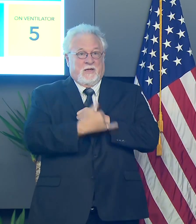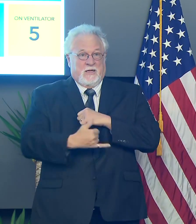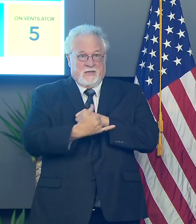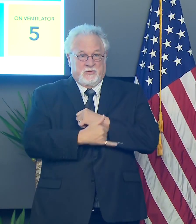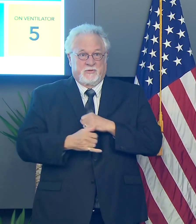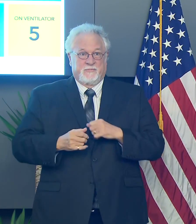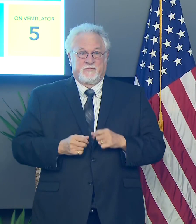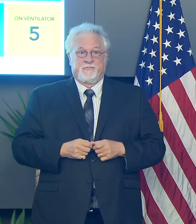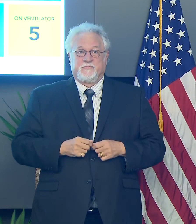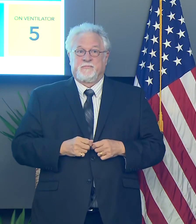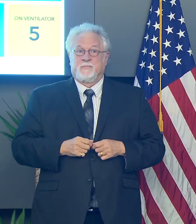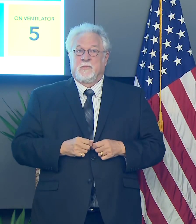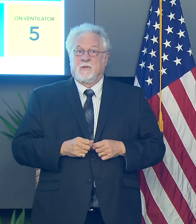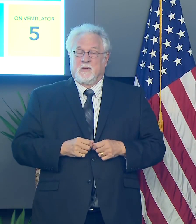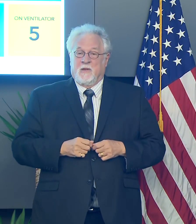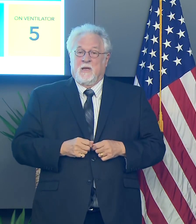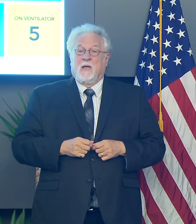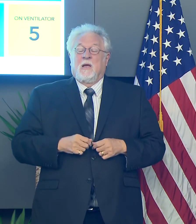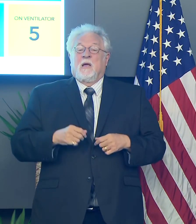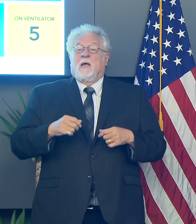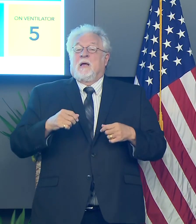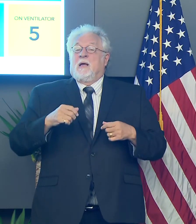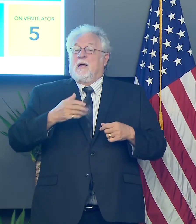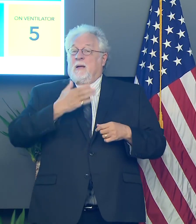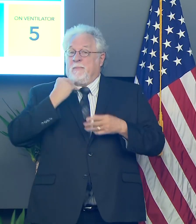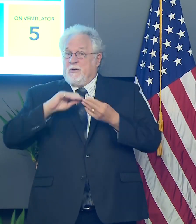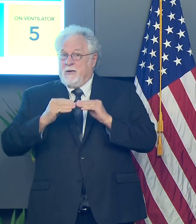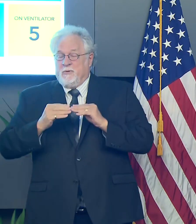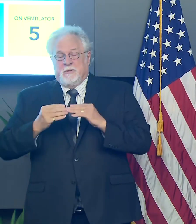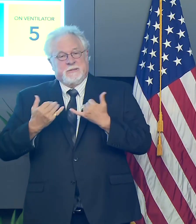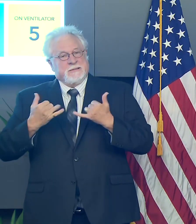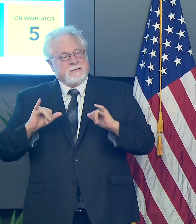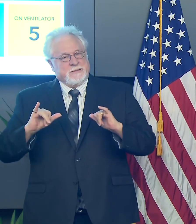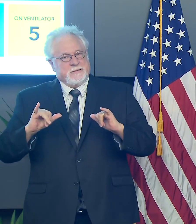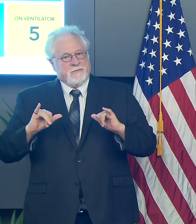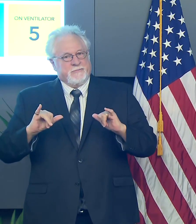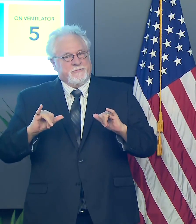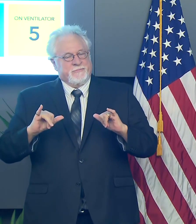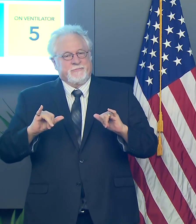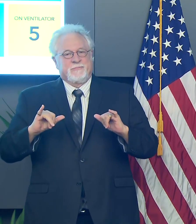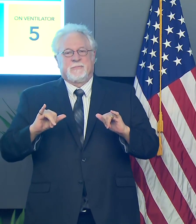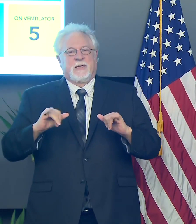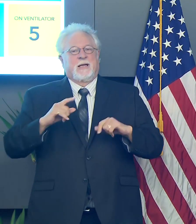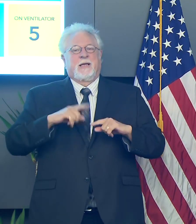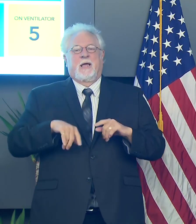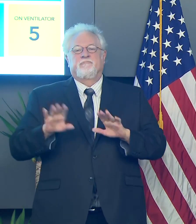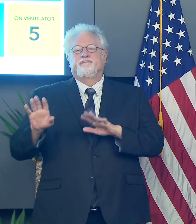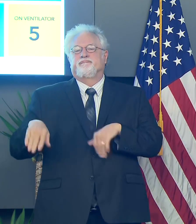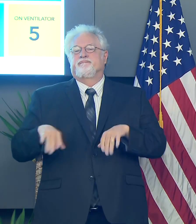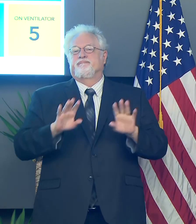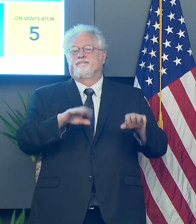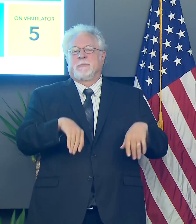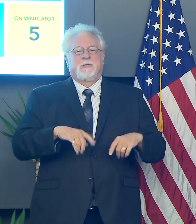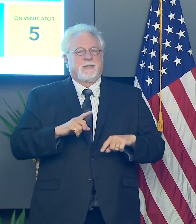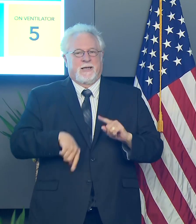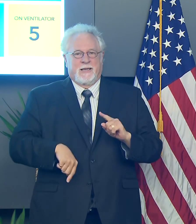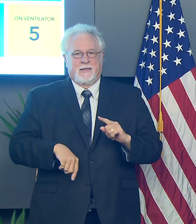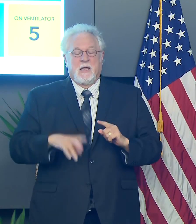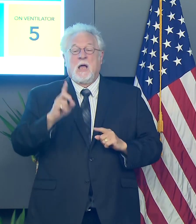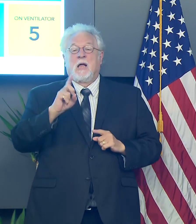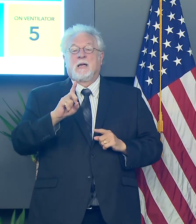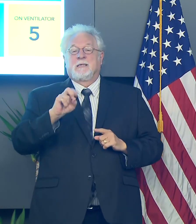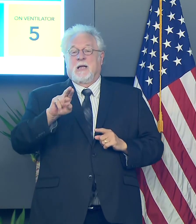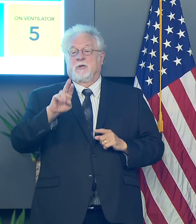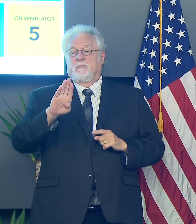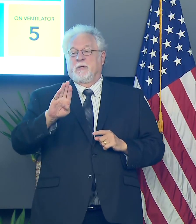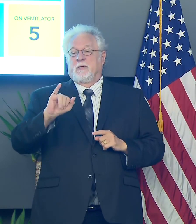And even with better numbers, that remains, uh, the case. So we can't be complacent. Um, Dr. Burks